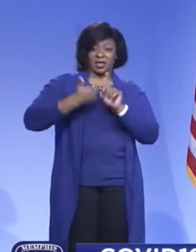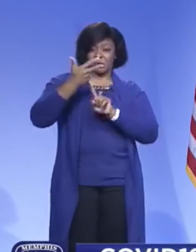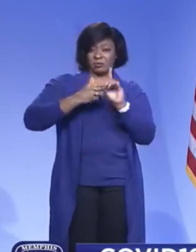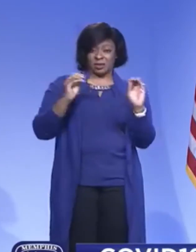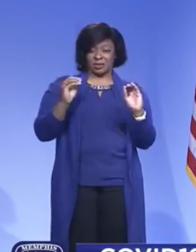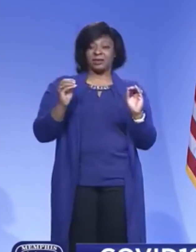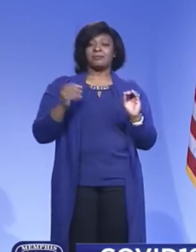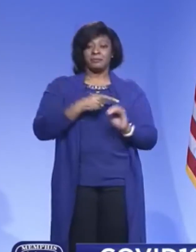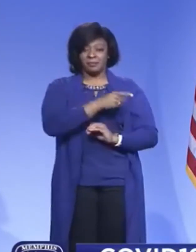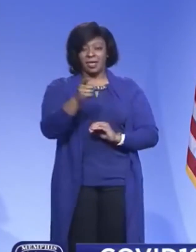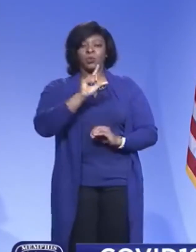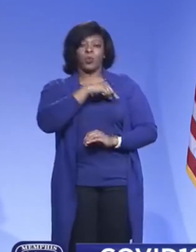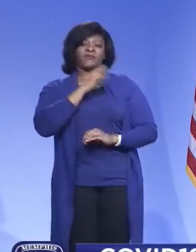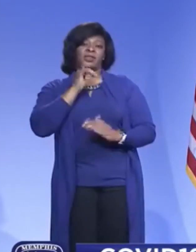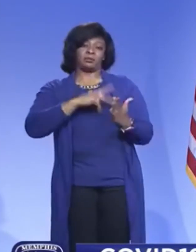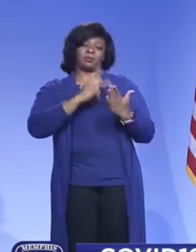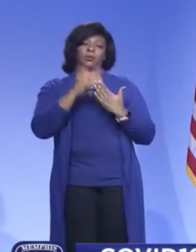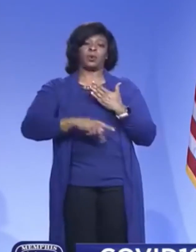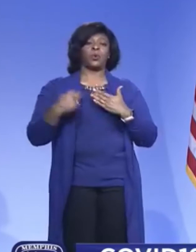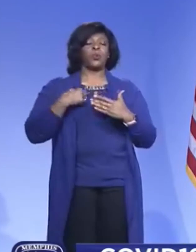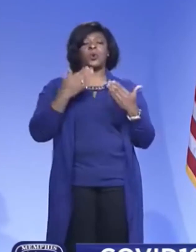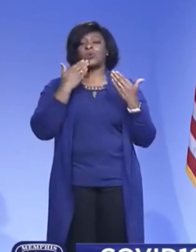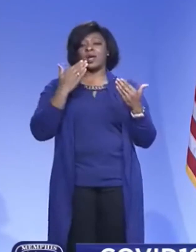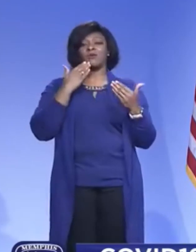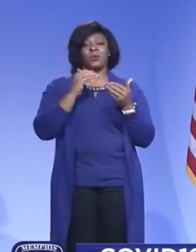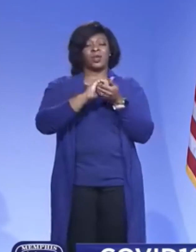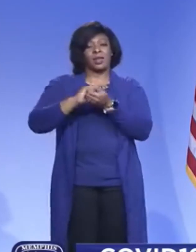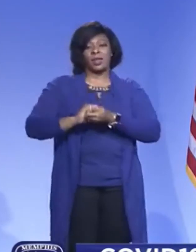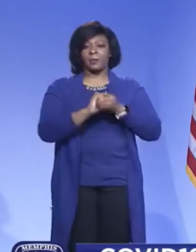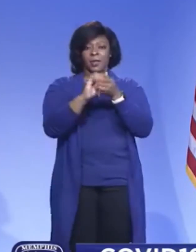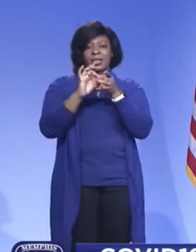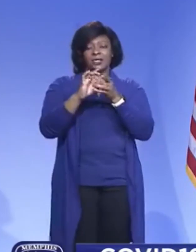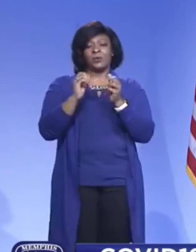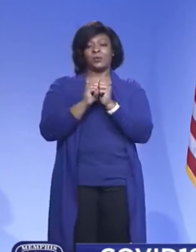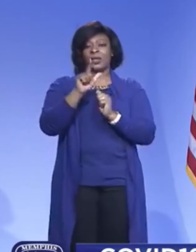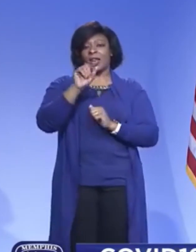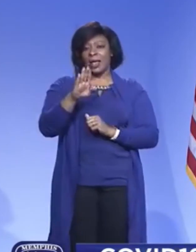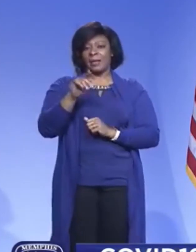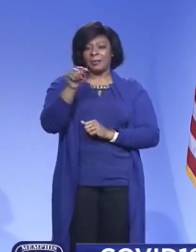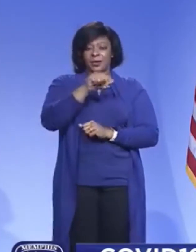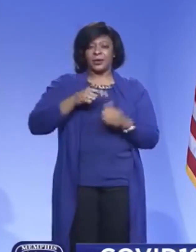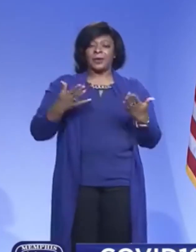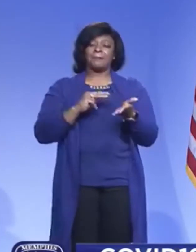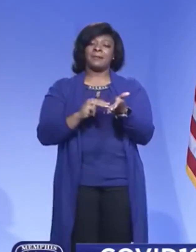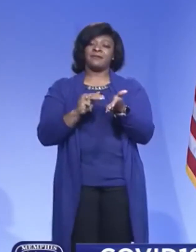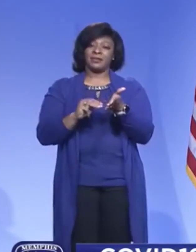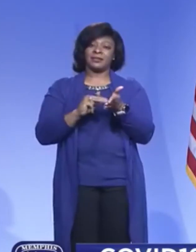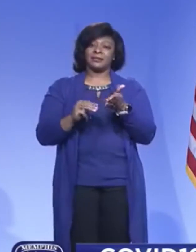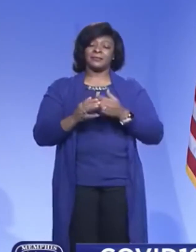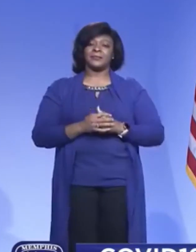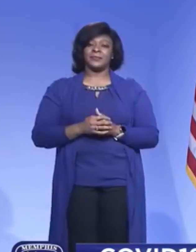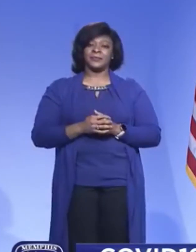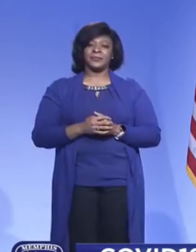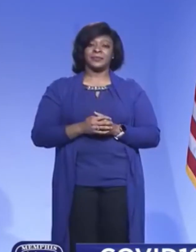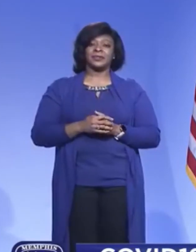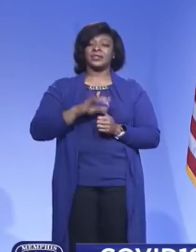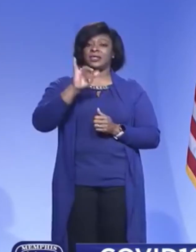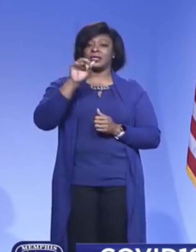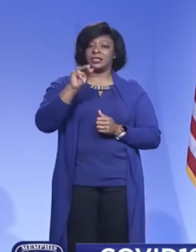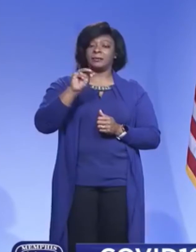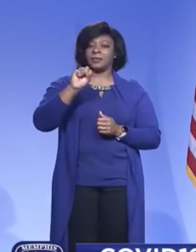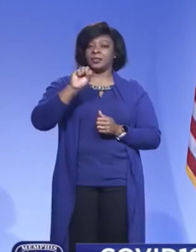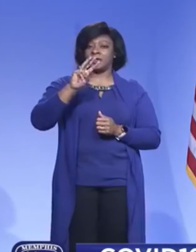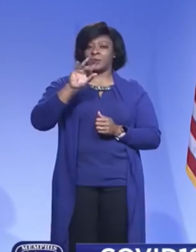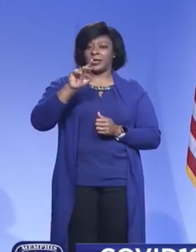We're really grateful and with the collaborative relationships with the laboratories in Memphis. Jim Sweeney from Poplar